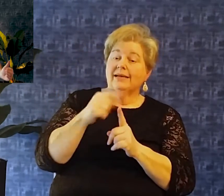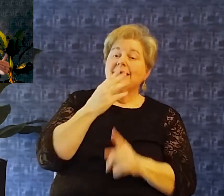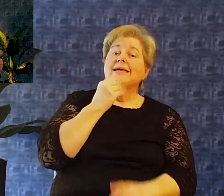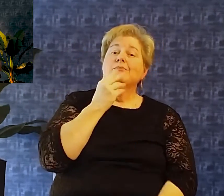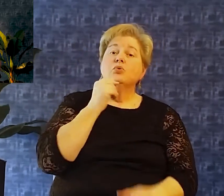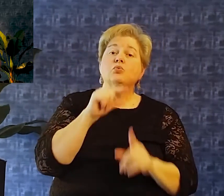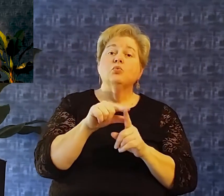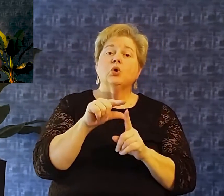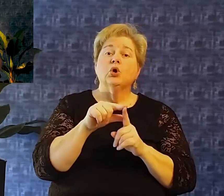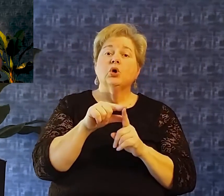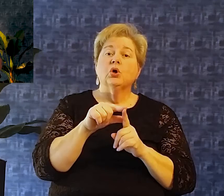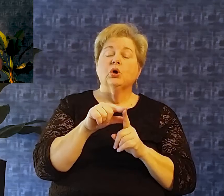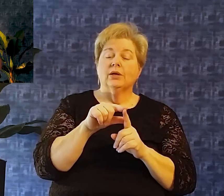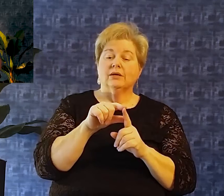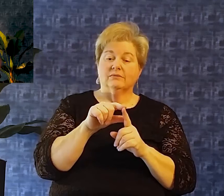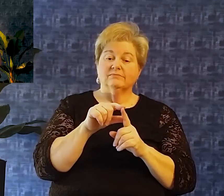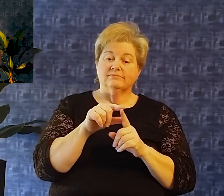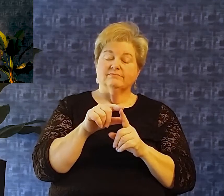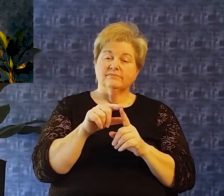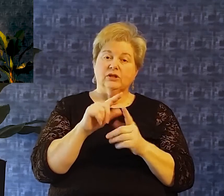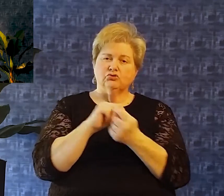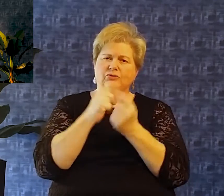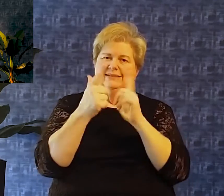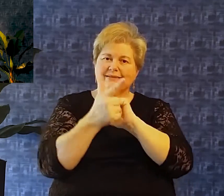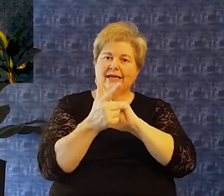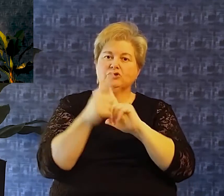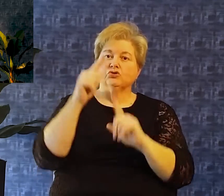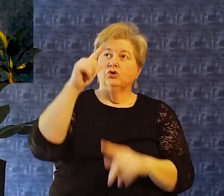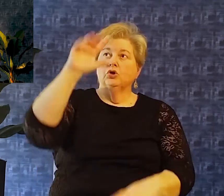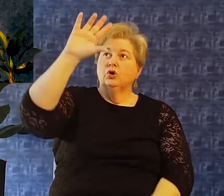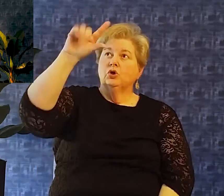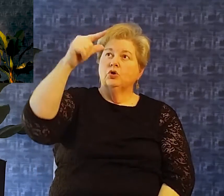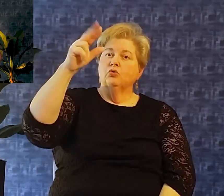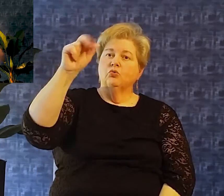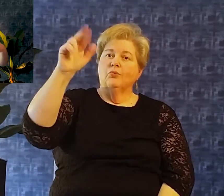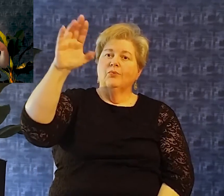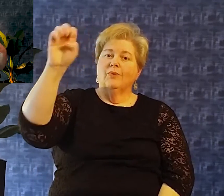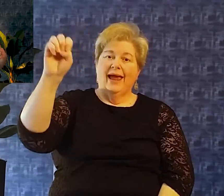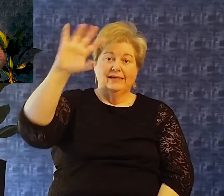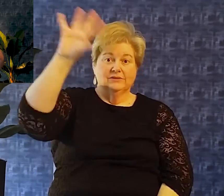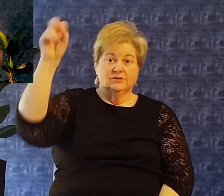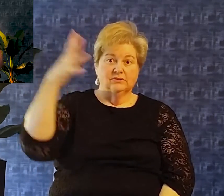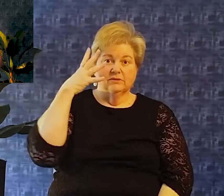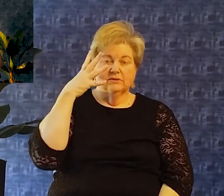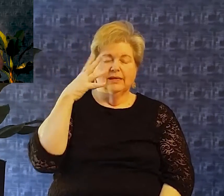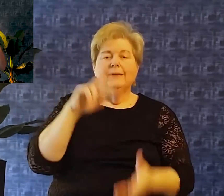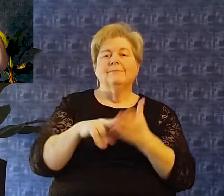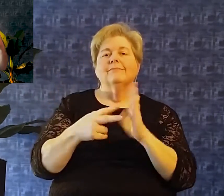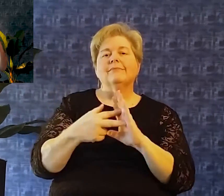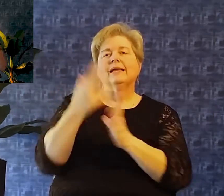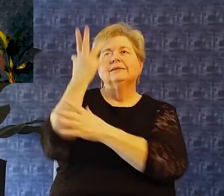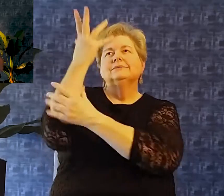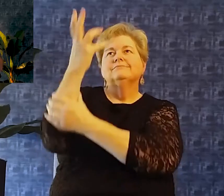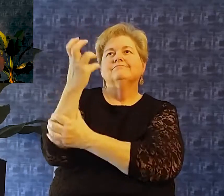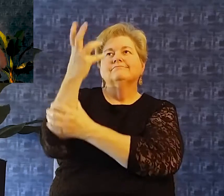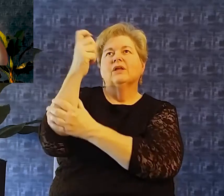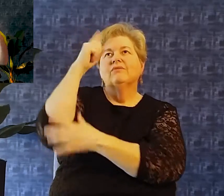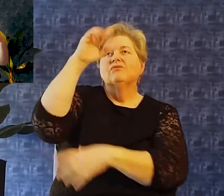sup it means a supplication for favor That david is bringing the supplication this prayer